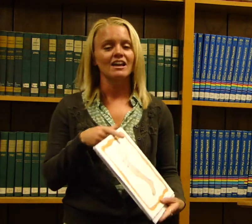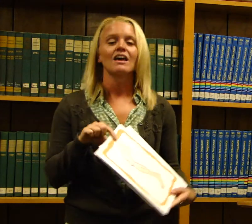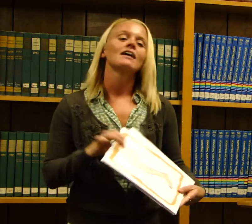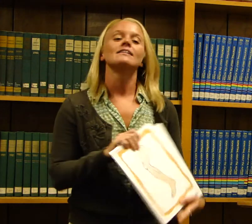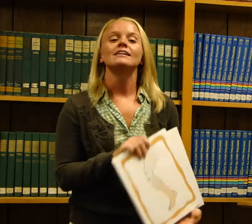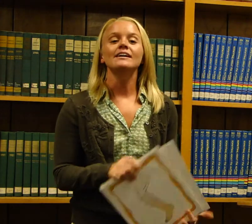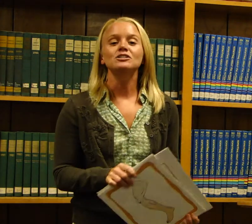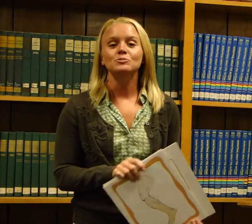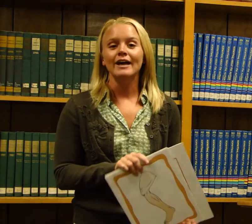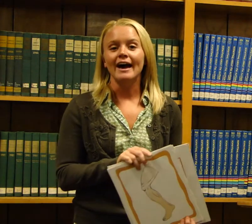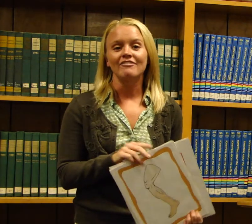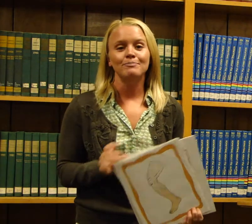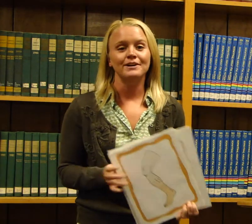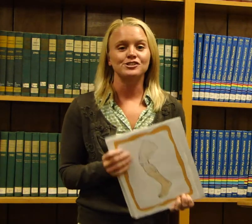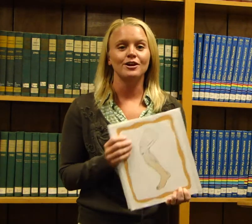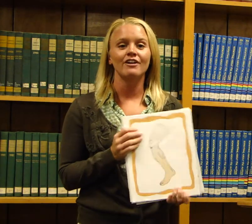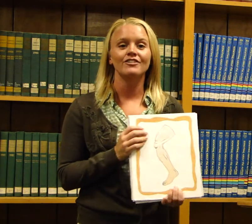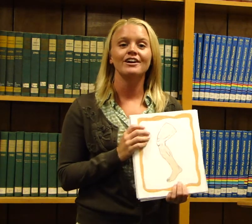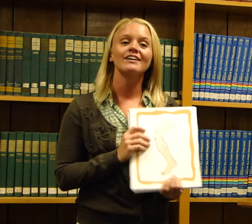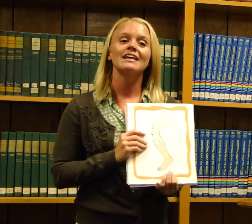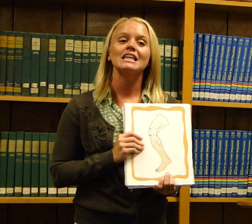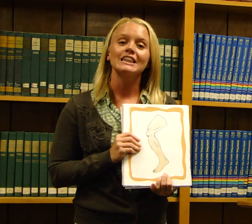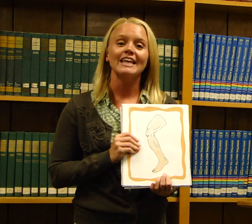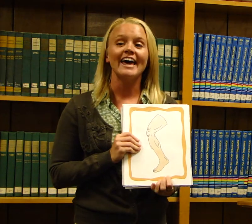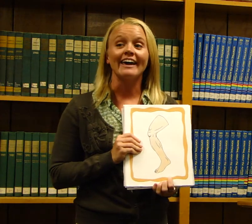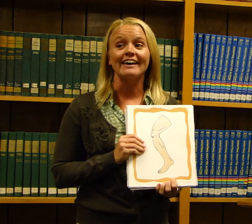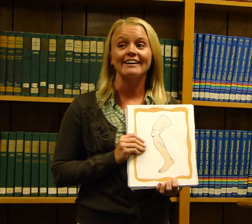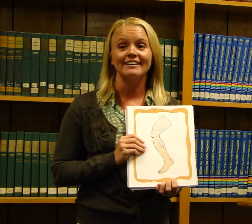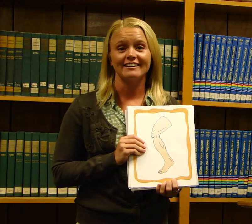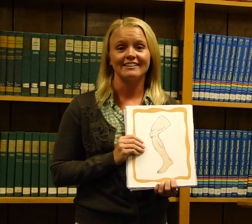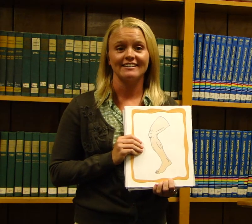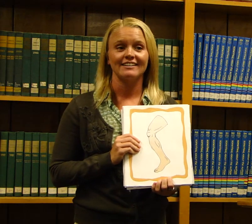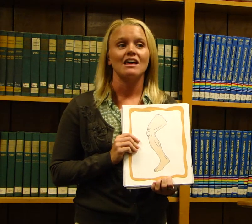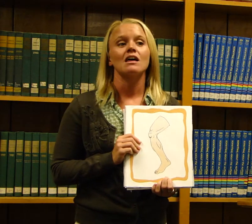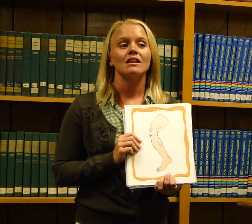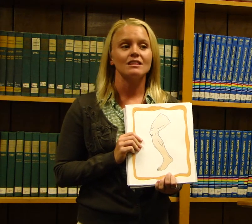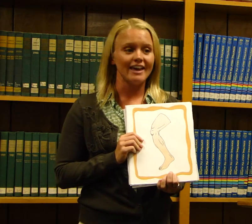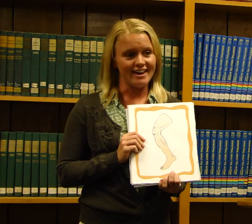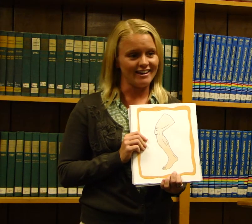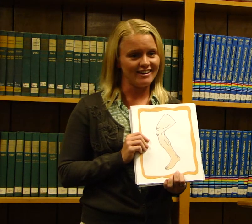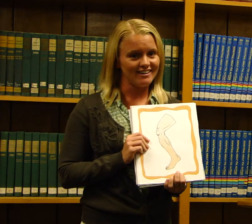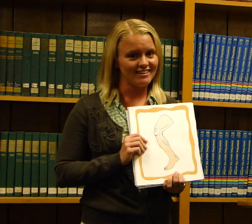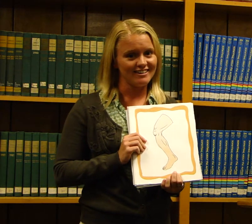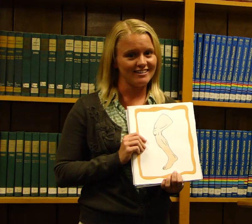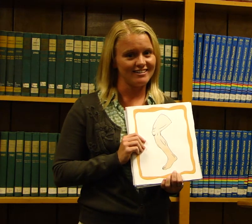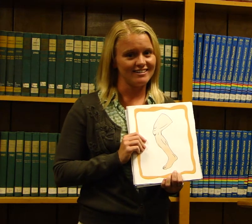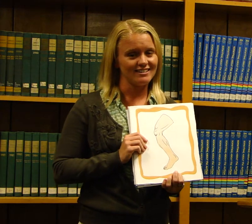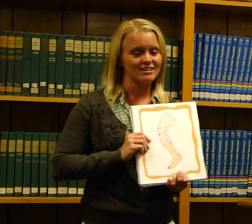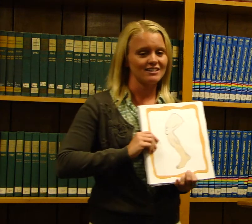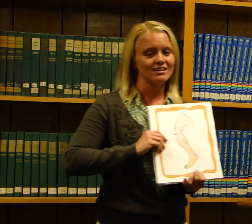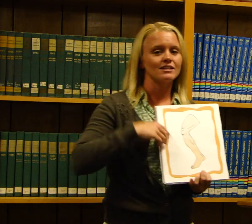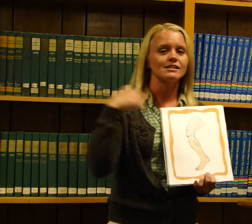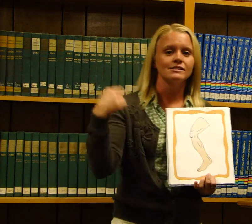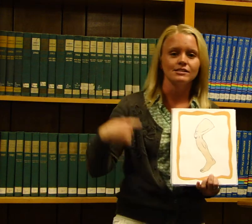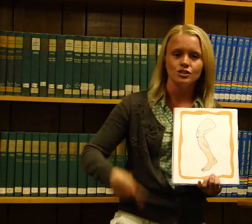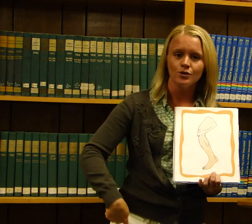Next we have a picture of a leg. Leg. This is your